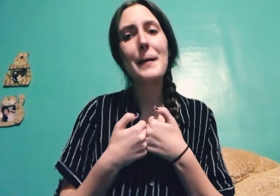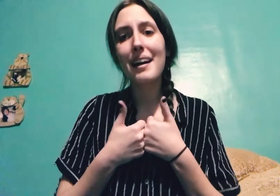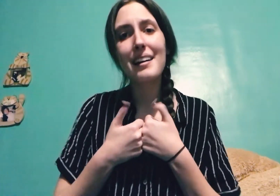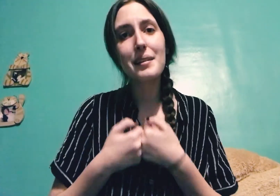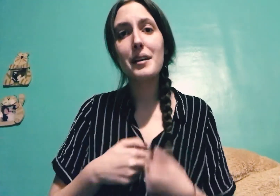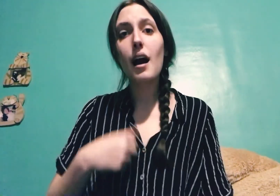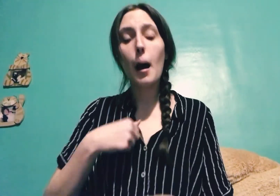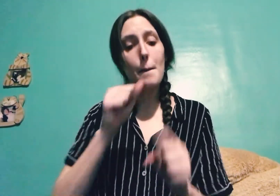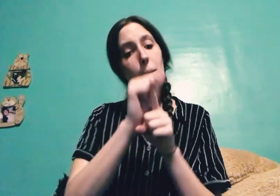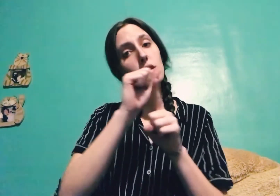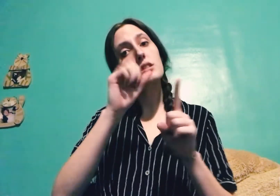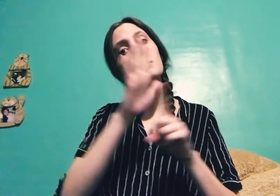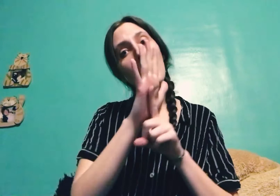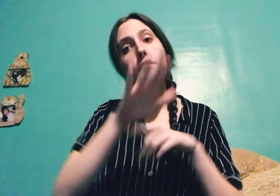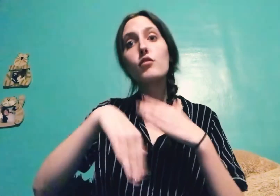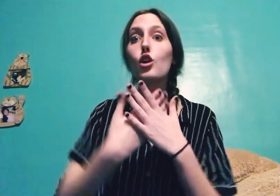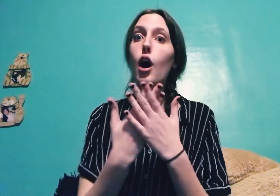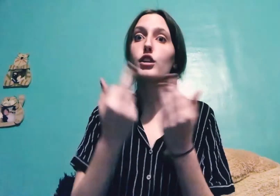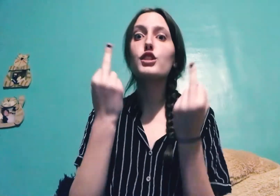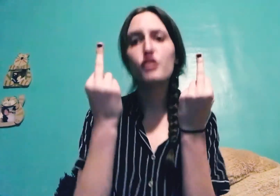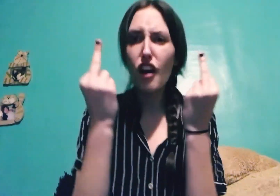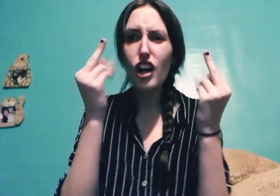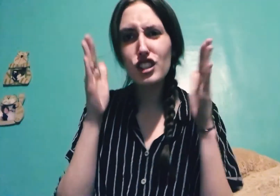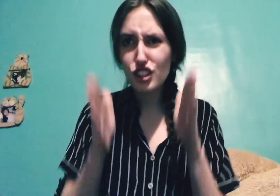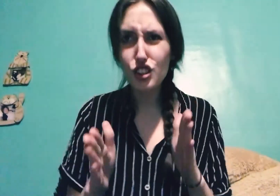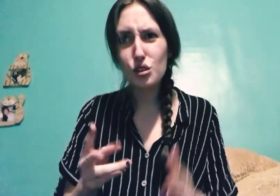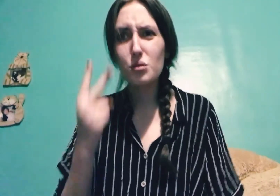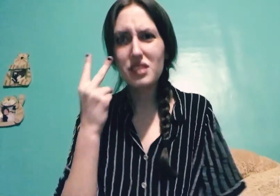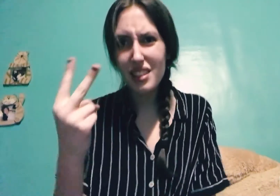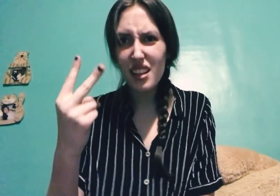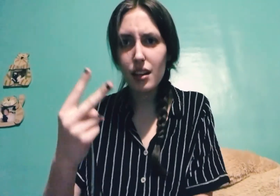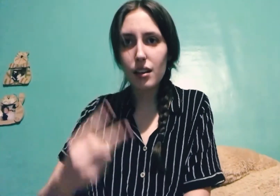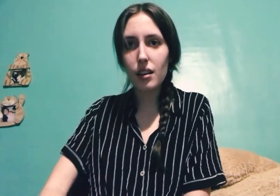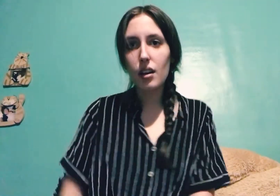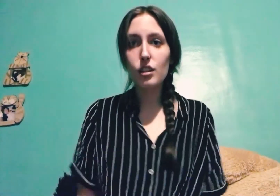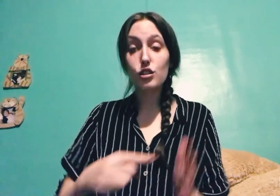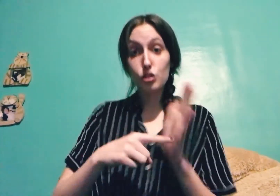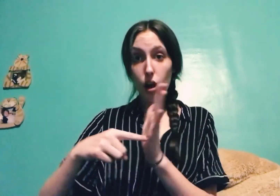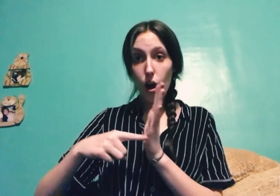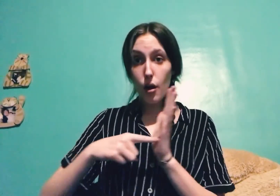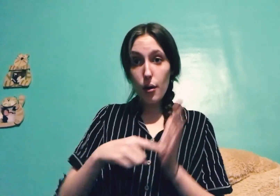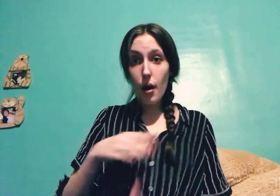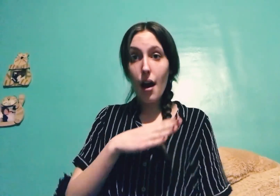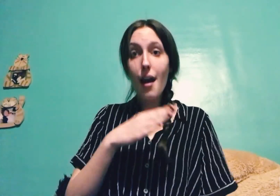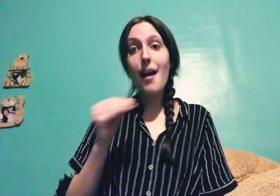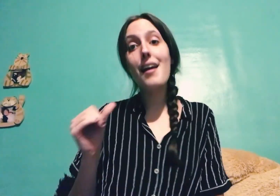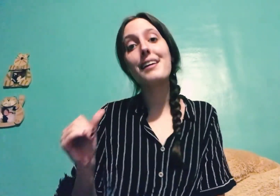I'm on display for all you fuckers to see Show and